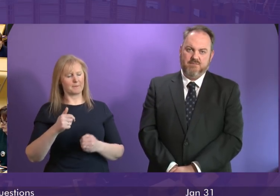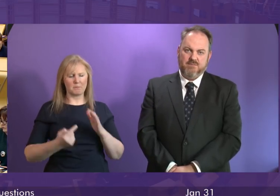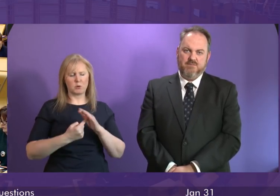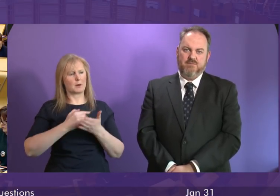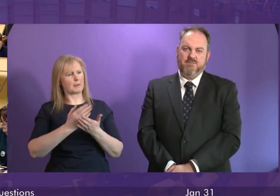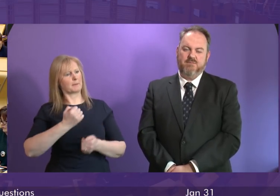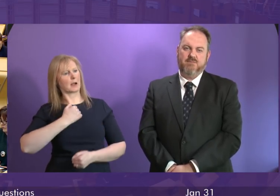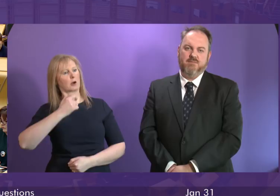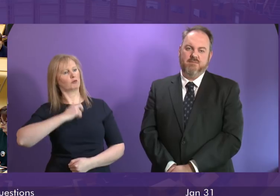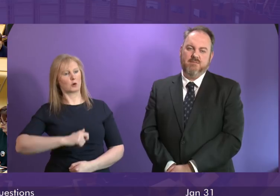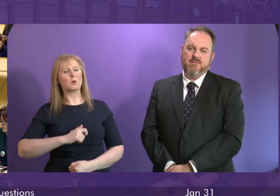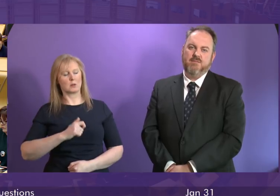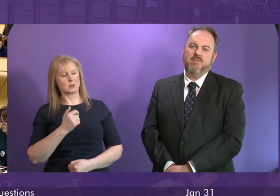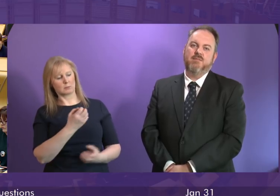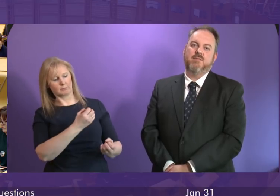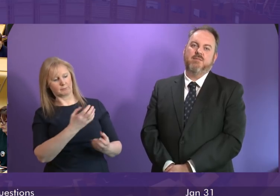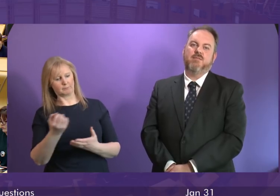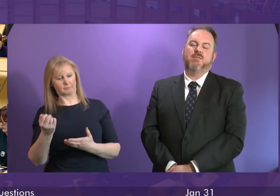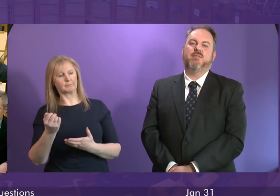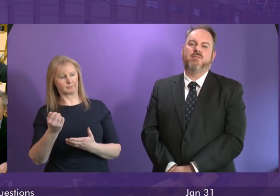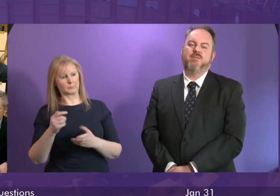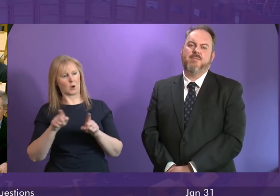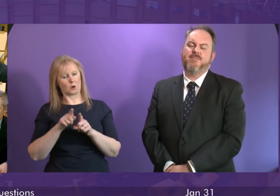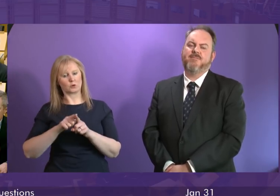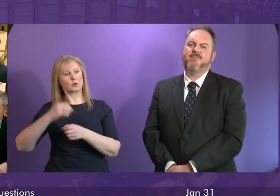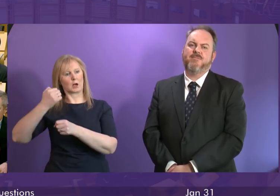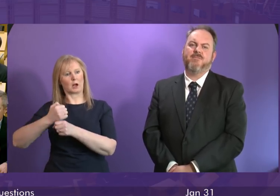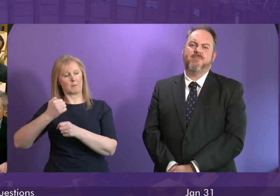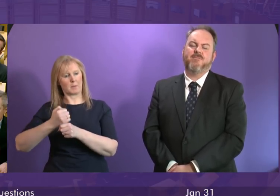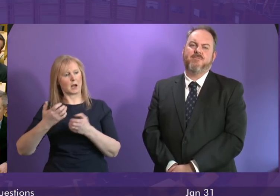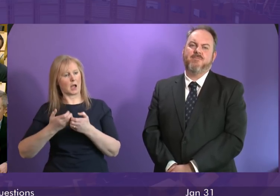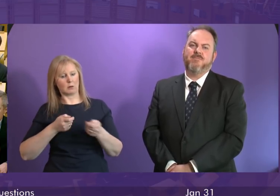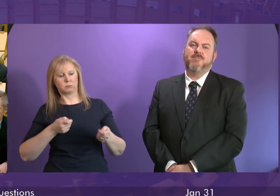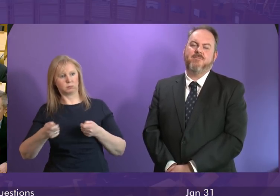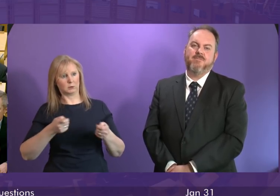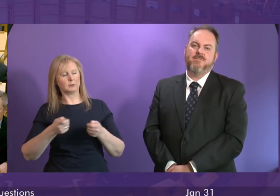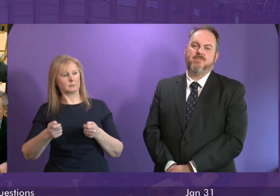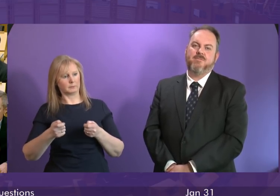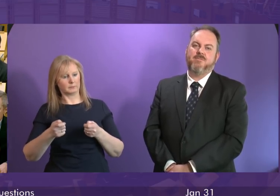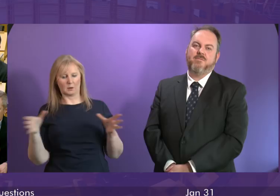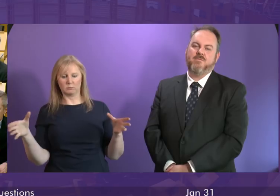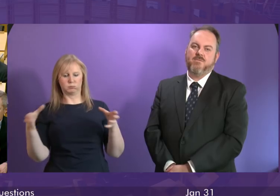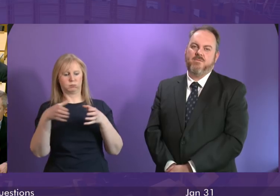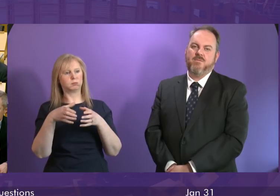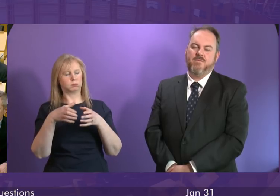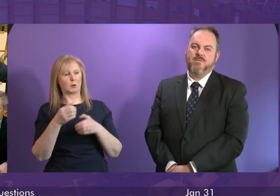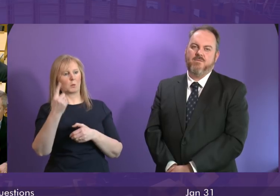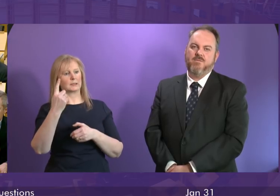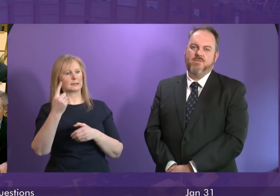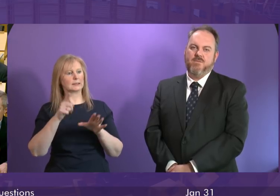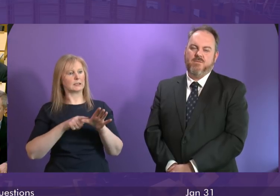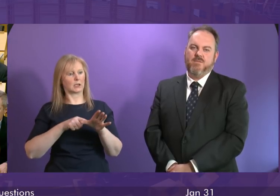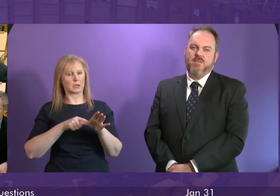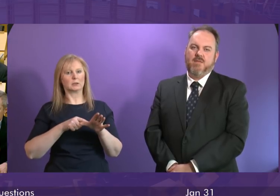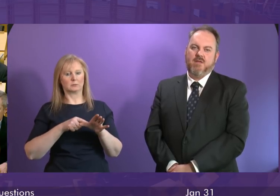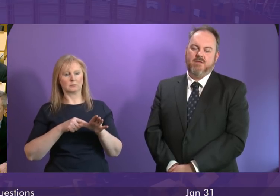and it's a very important part of how this government conducts itself we meet as a full cabinet once a year with